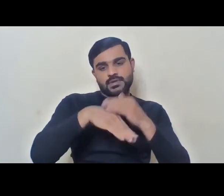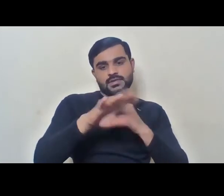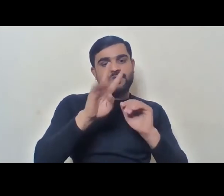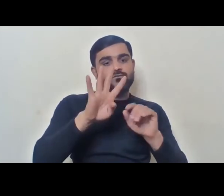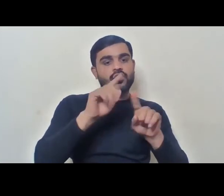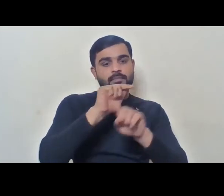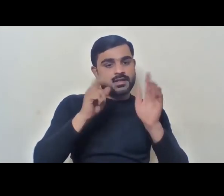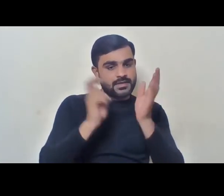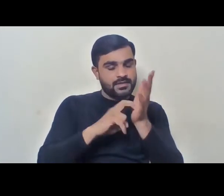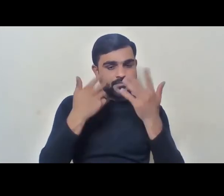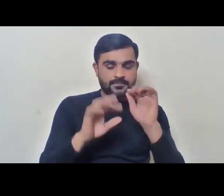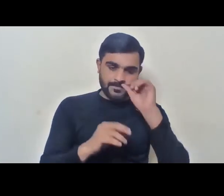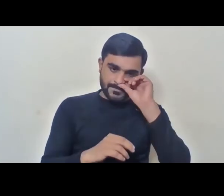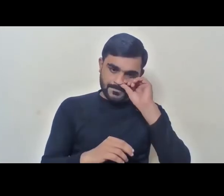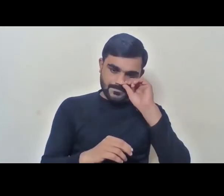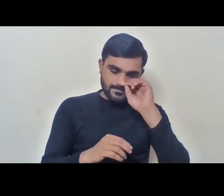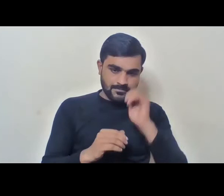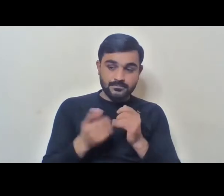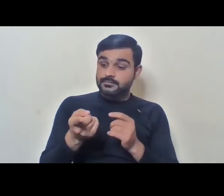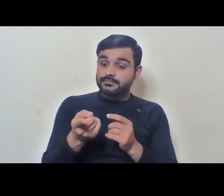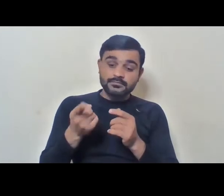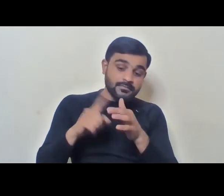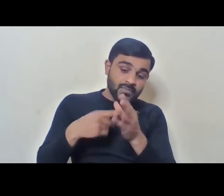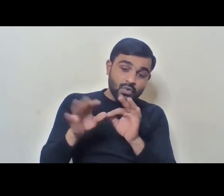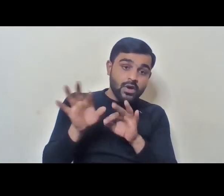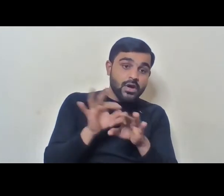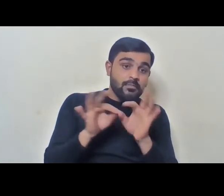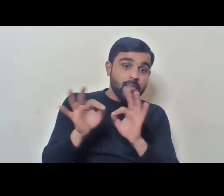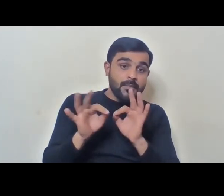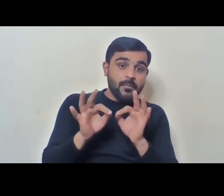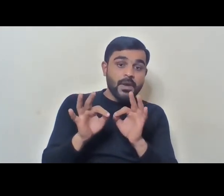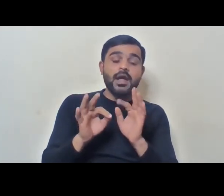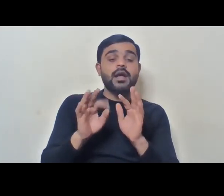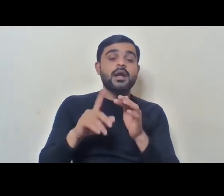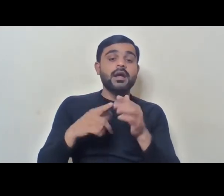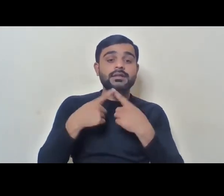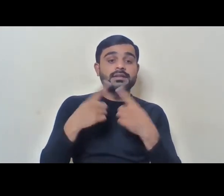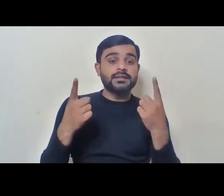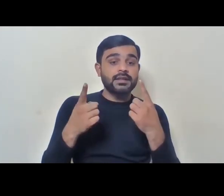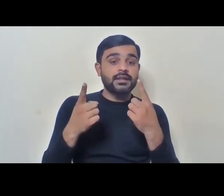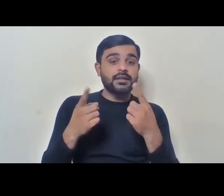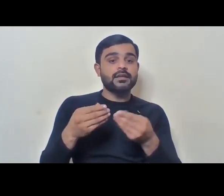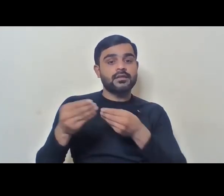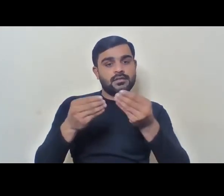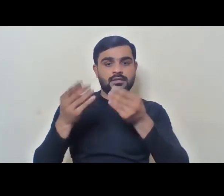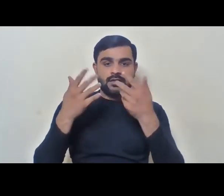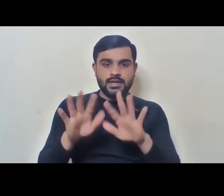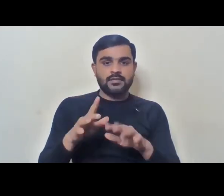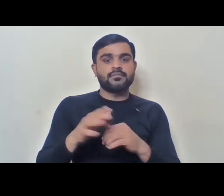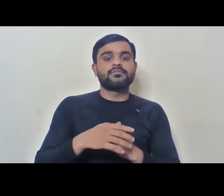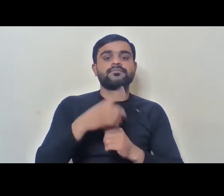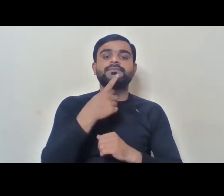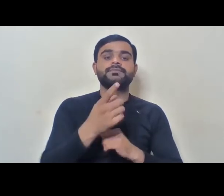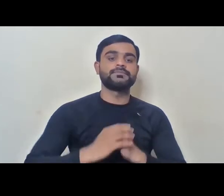And the manner in which these posts are to be filled up is also given. So it says that,